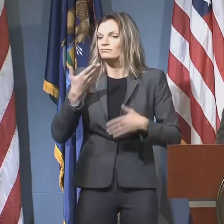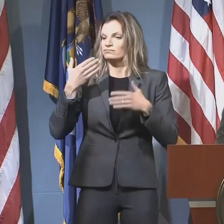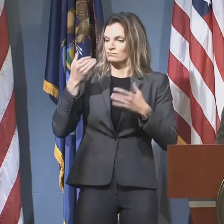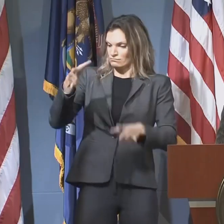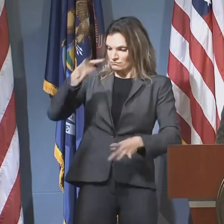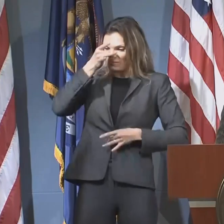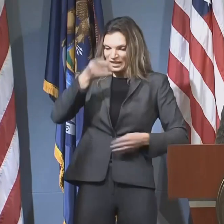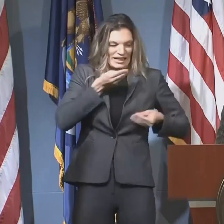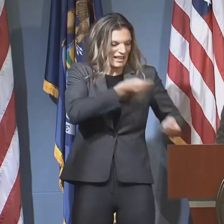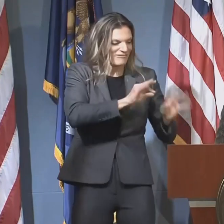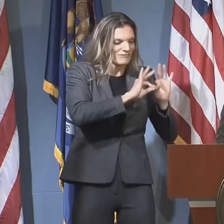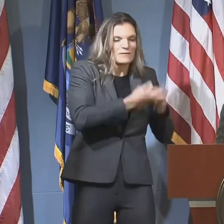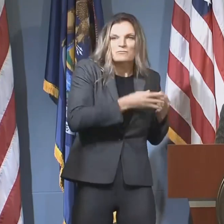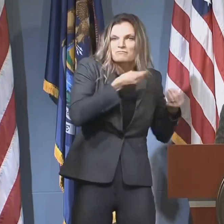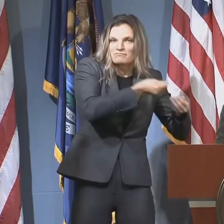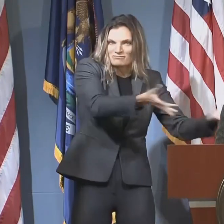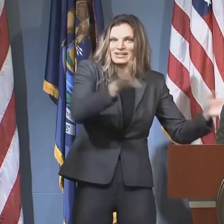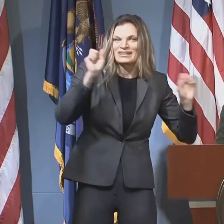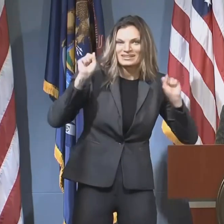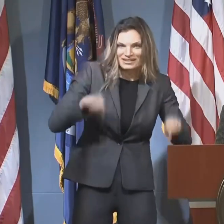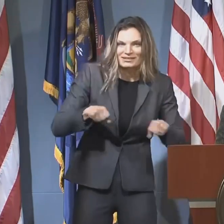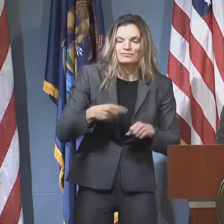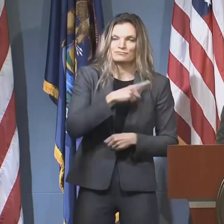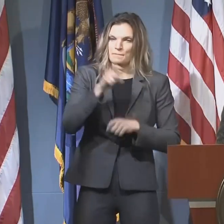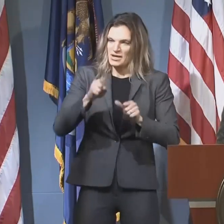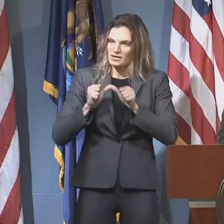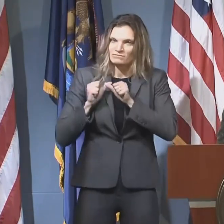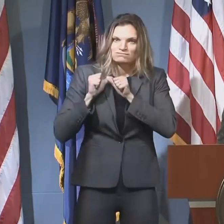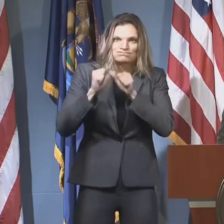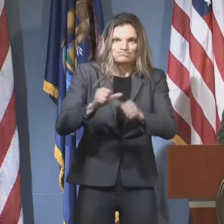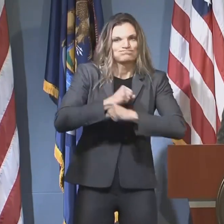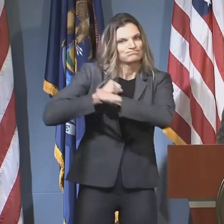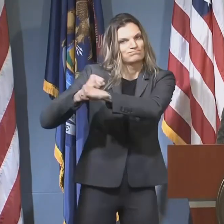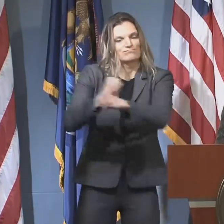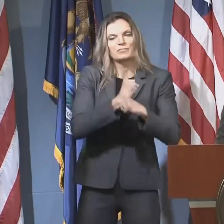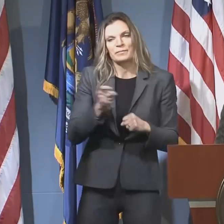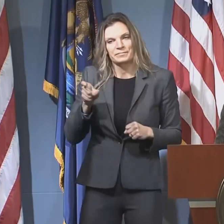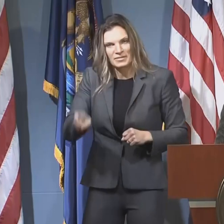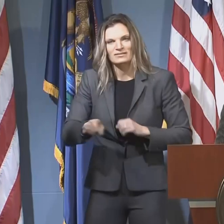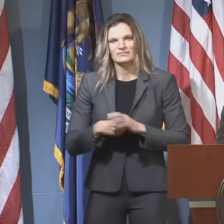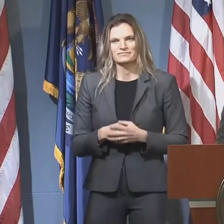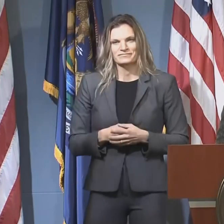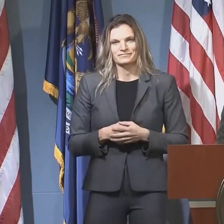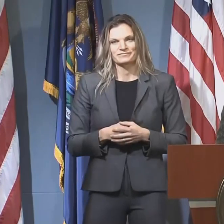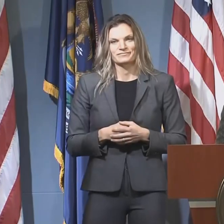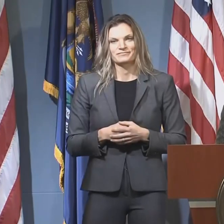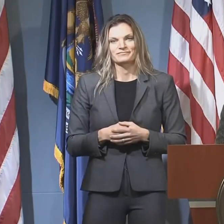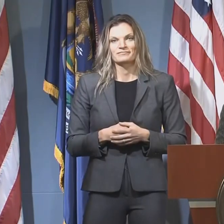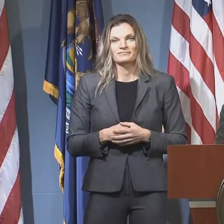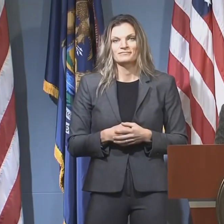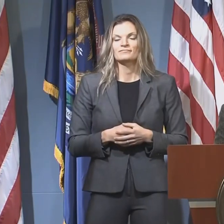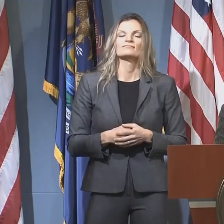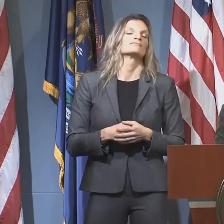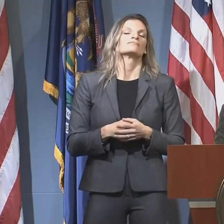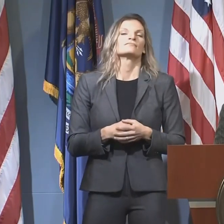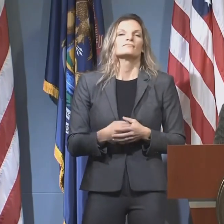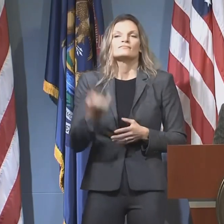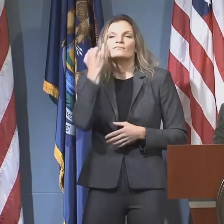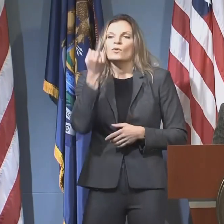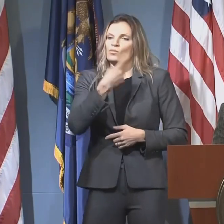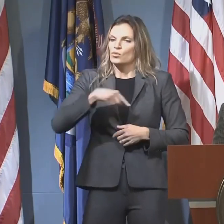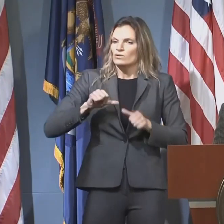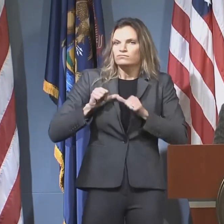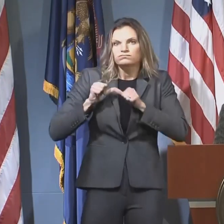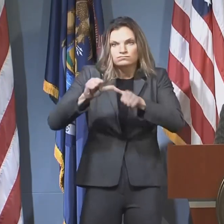to our schools and other places. So we have to remain vigilant at all times. And the sooner that we can, by working